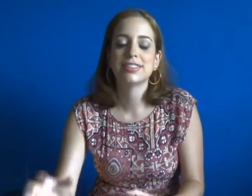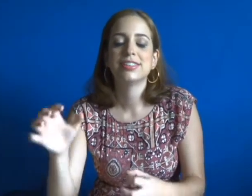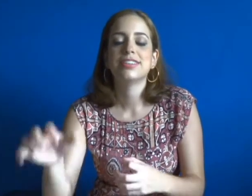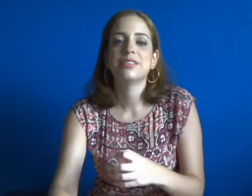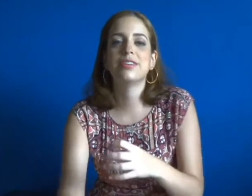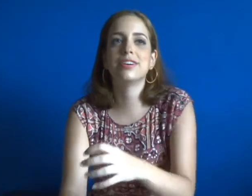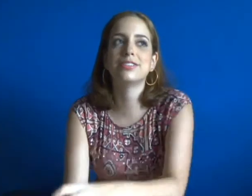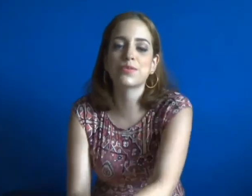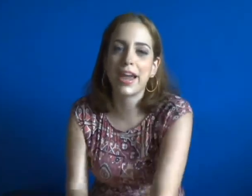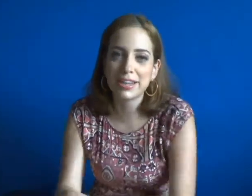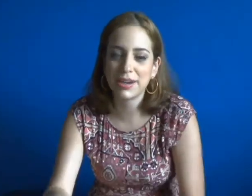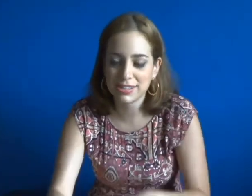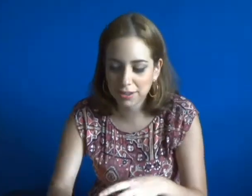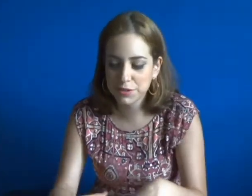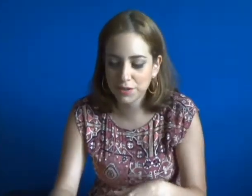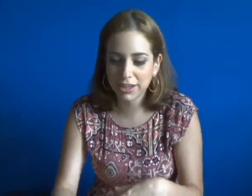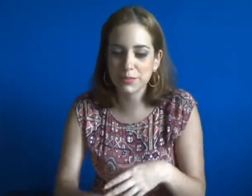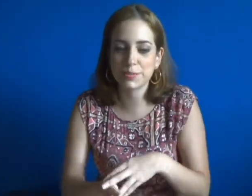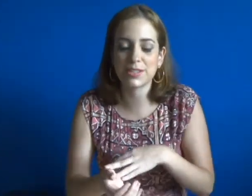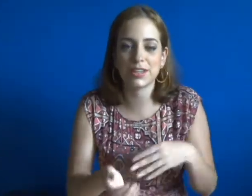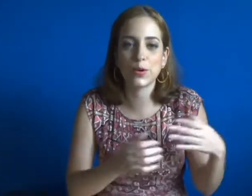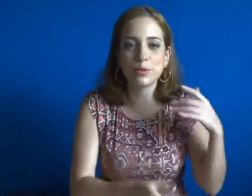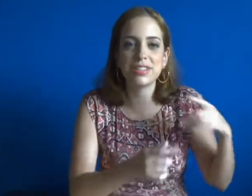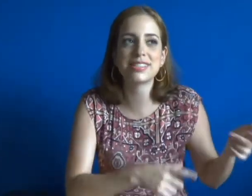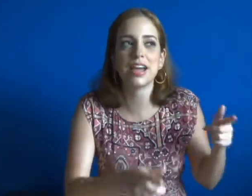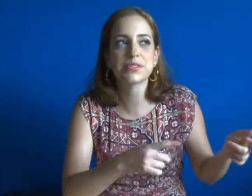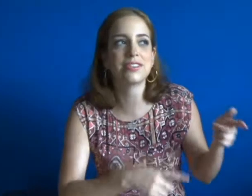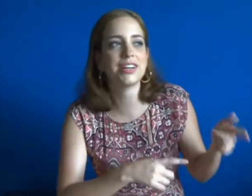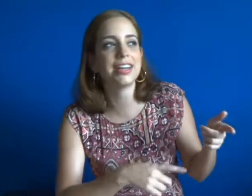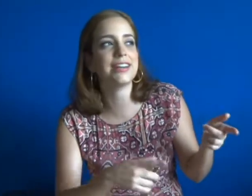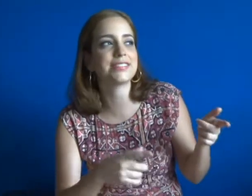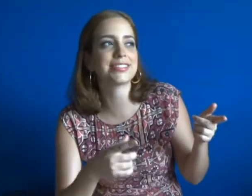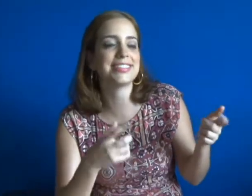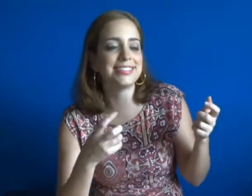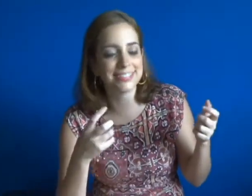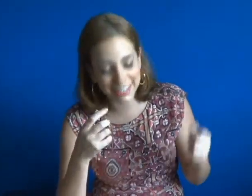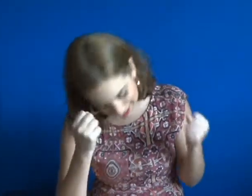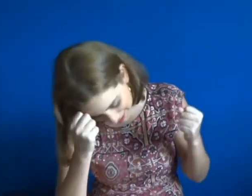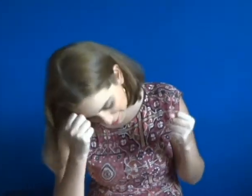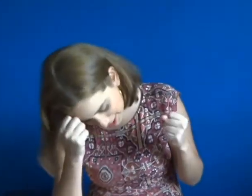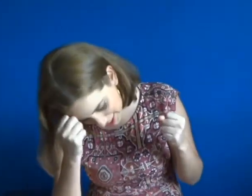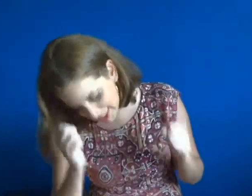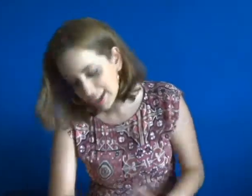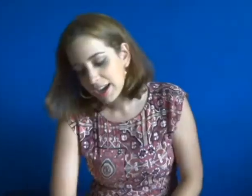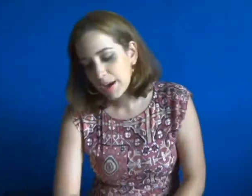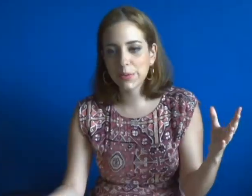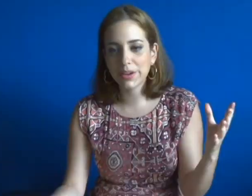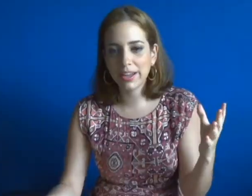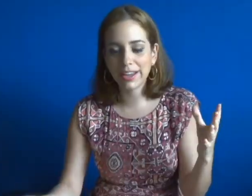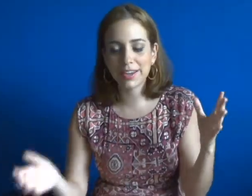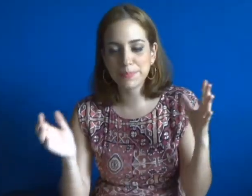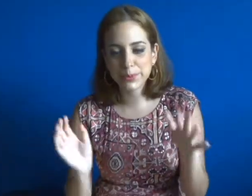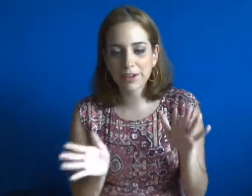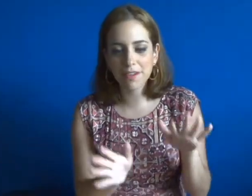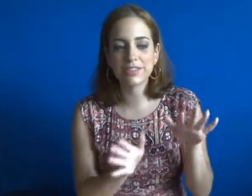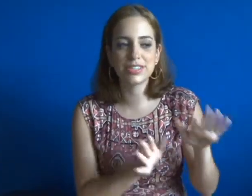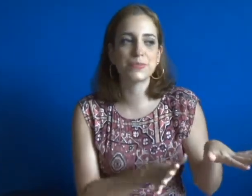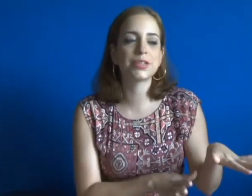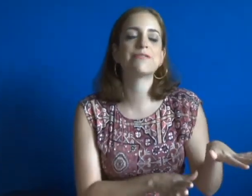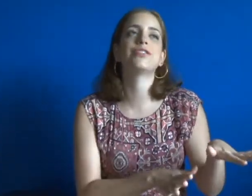dragging myself to read it was because I told Melissa I was gonna read it and I was just like, oh, I need to finish it. So I put off this